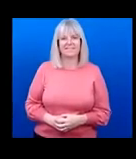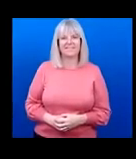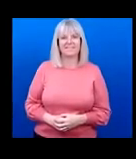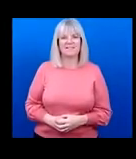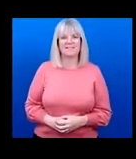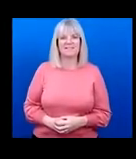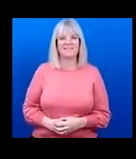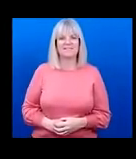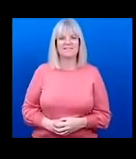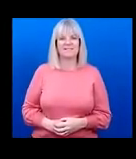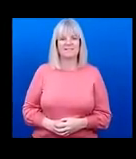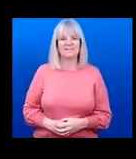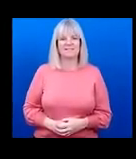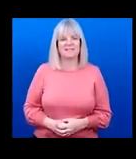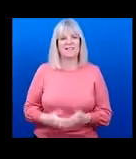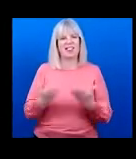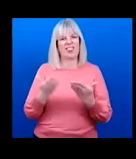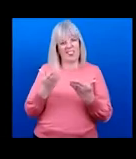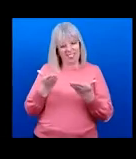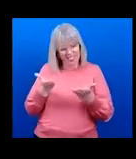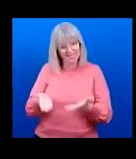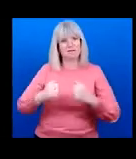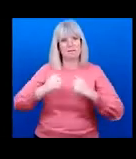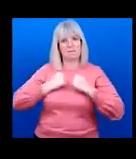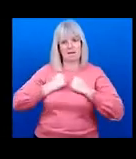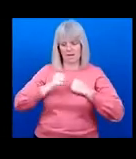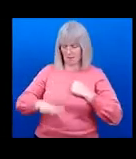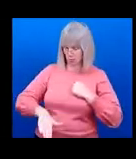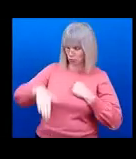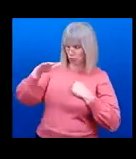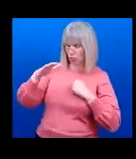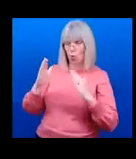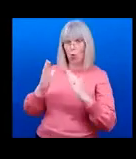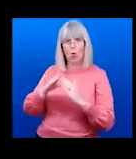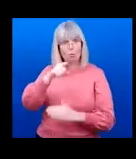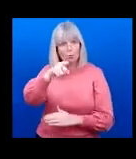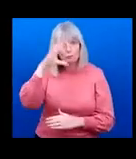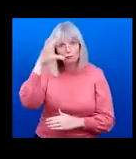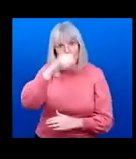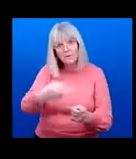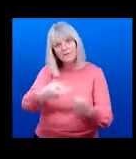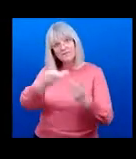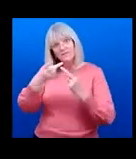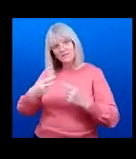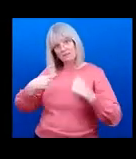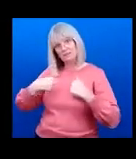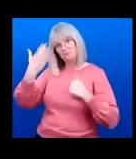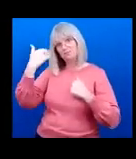Jennifer- This is my childhood home where you visited me when I was a child. Jennifer I have come to visit my parents.